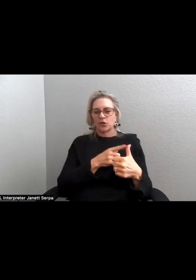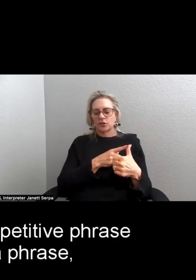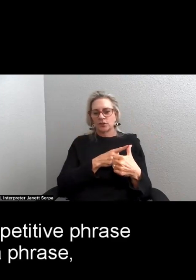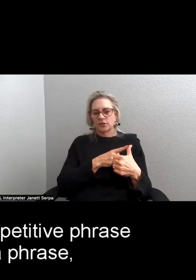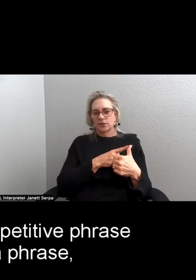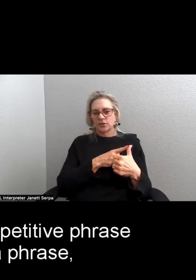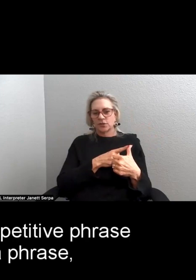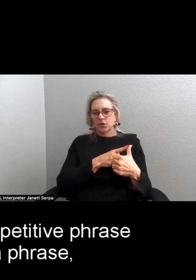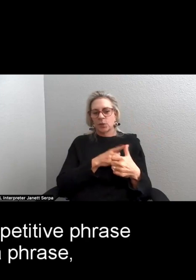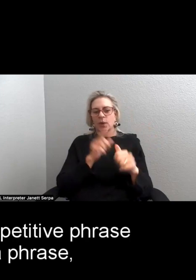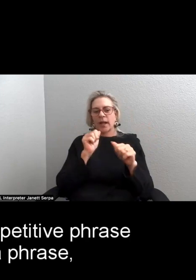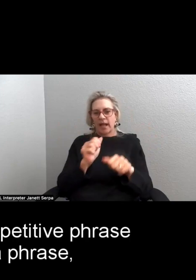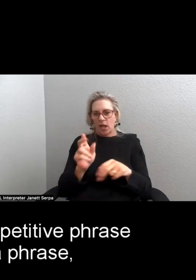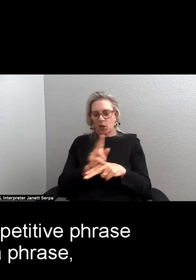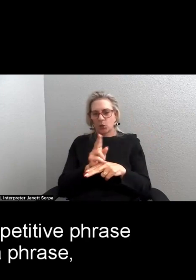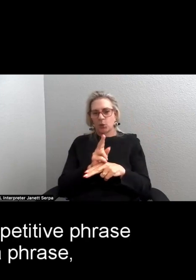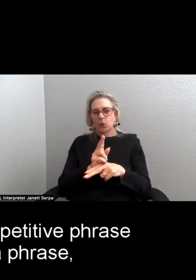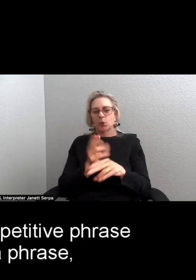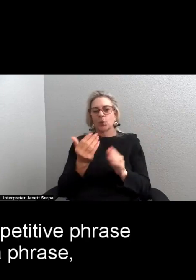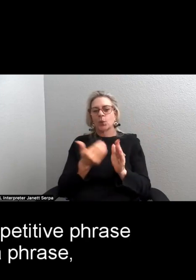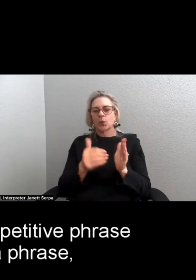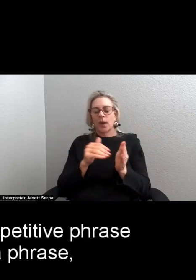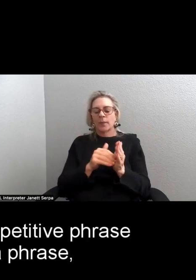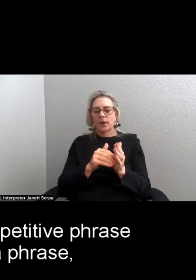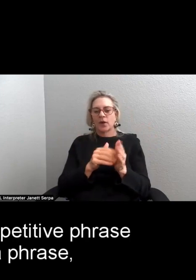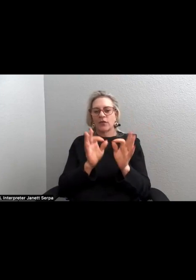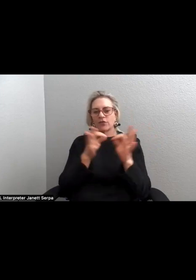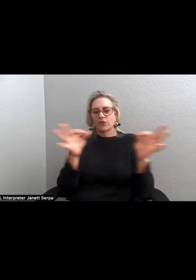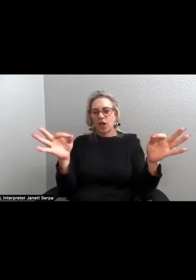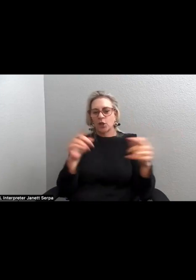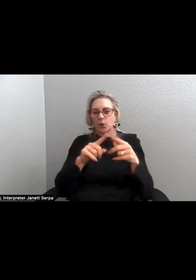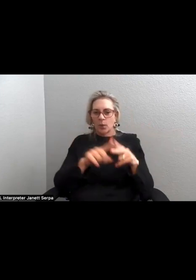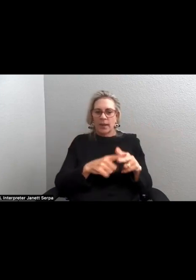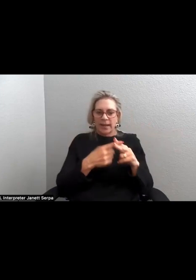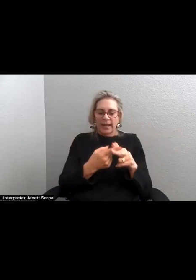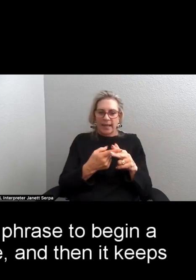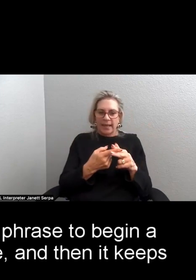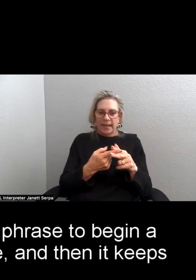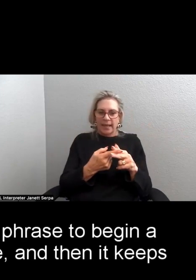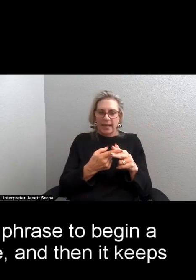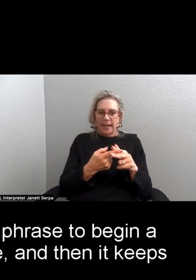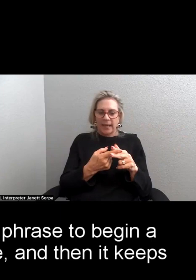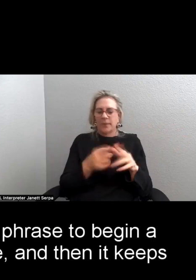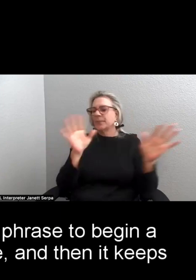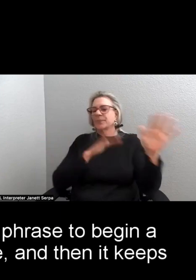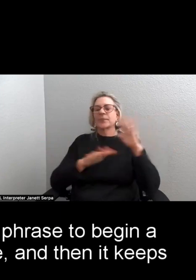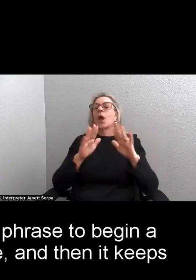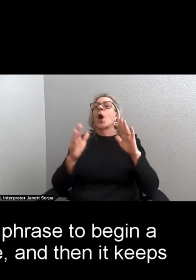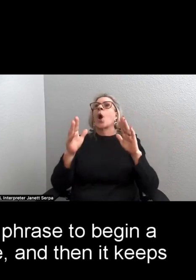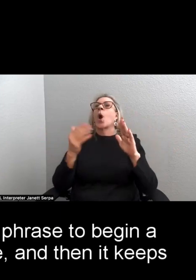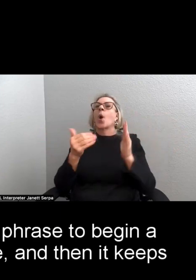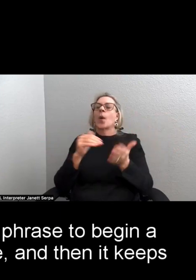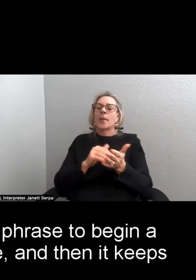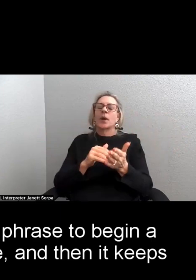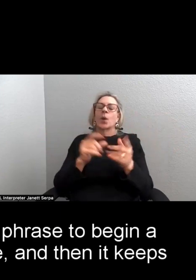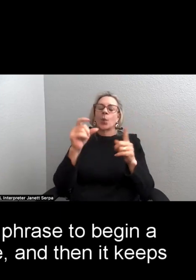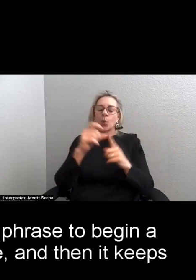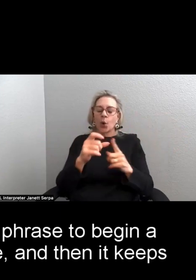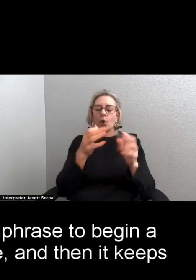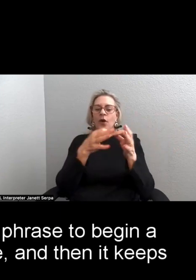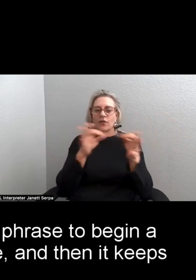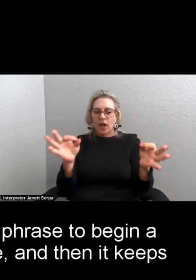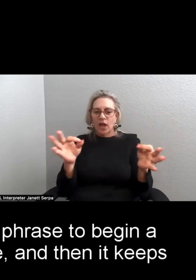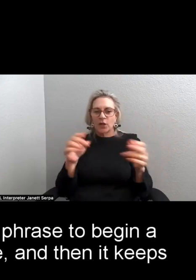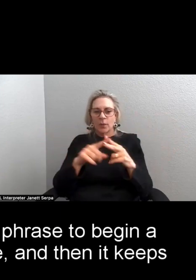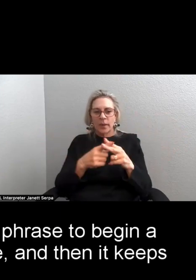you can use a repetitive phrase to begin a phrase, a repetitive word or phrase to begin a phrase